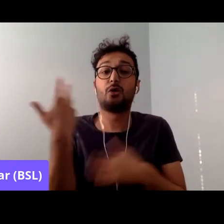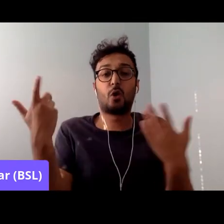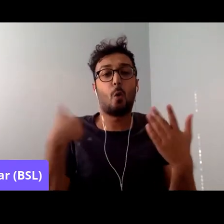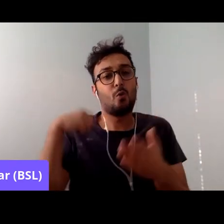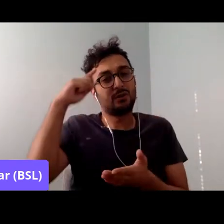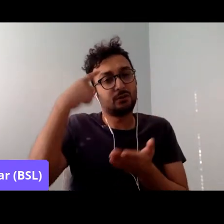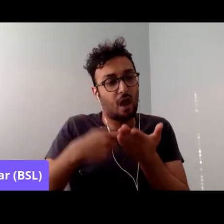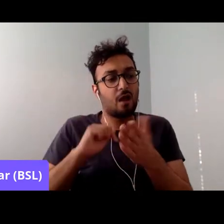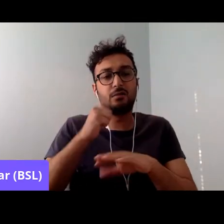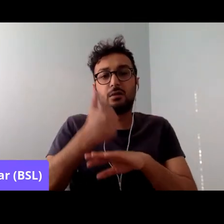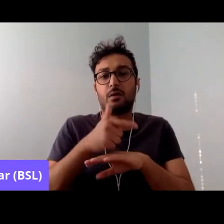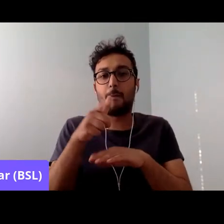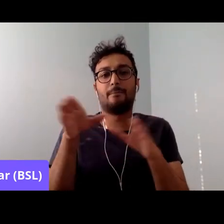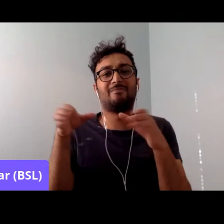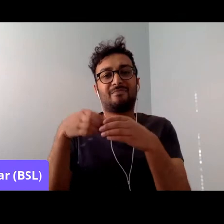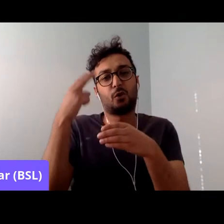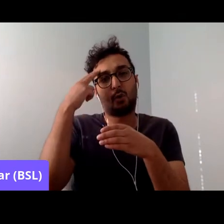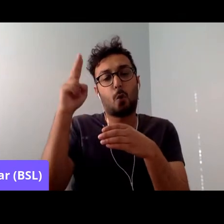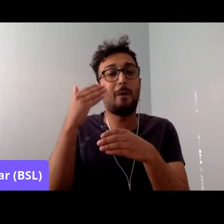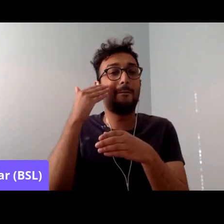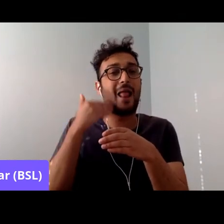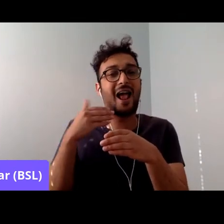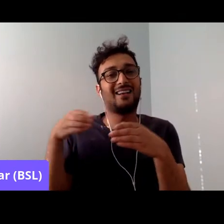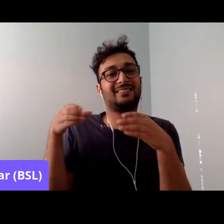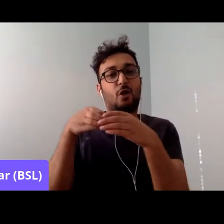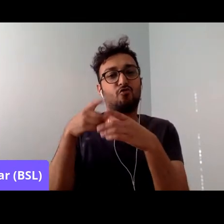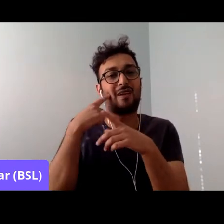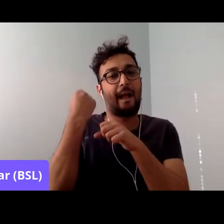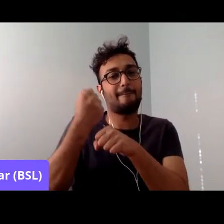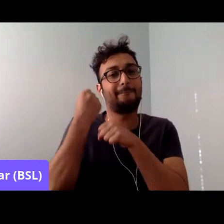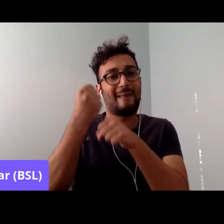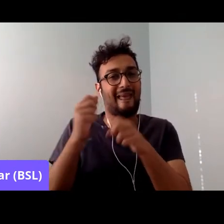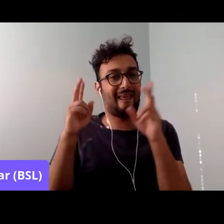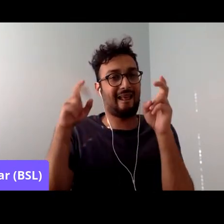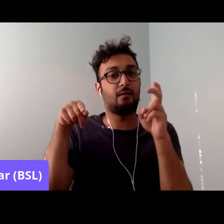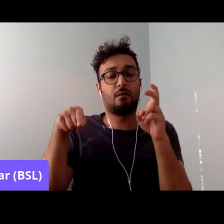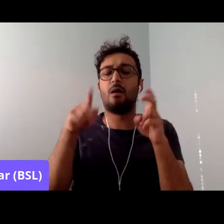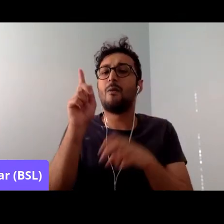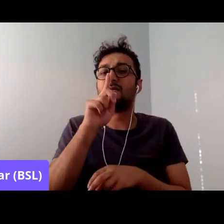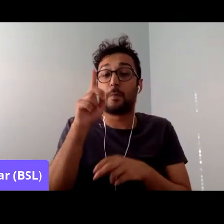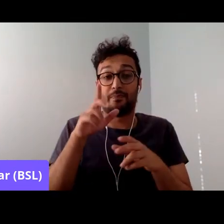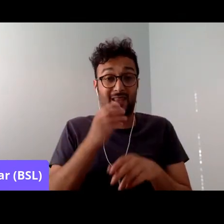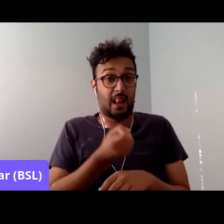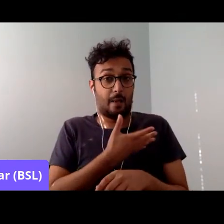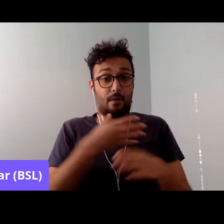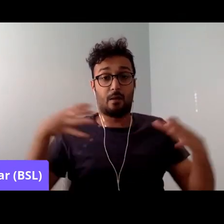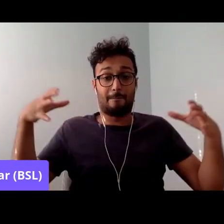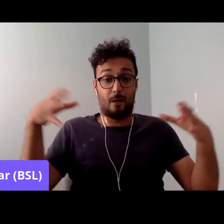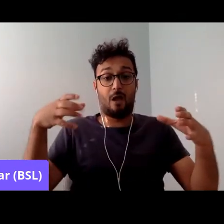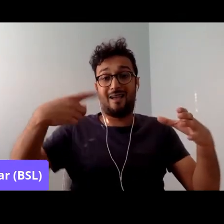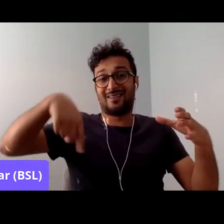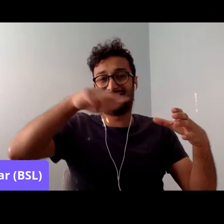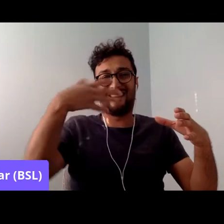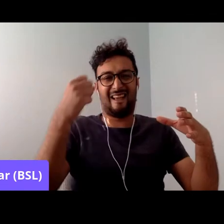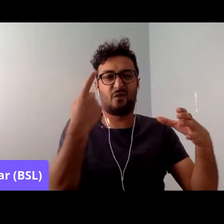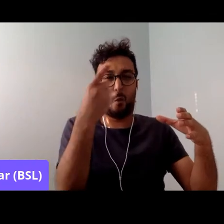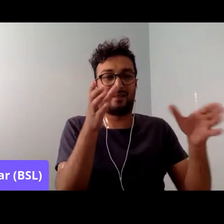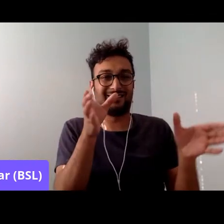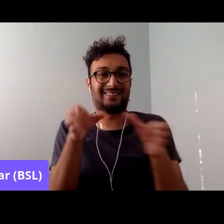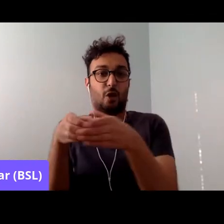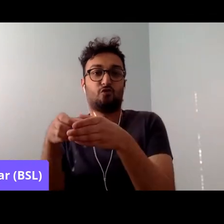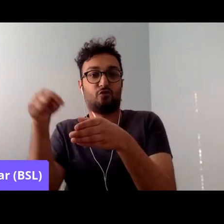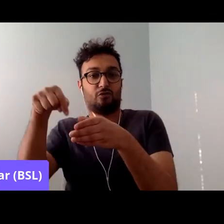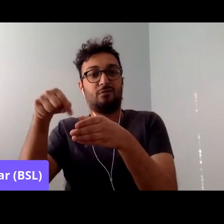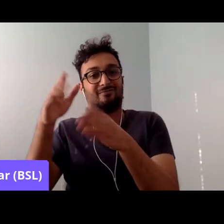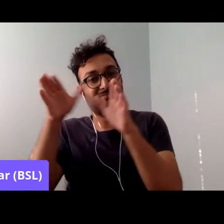It was a campaign on the face of it to have black sections in the Labour Party, just as you have youth sections and women's